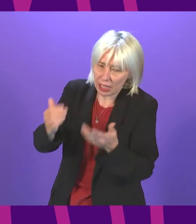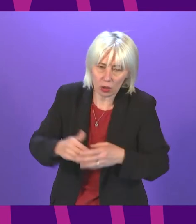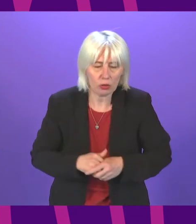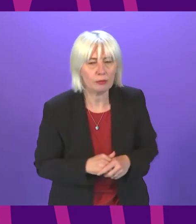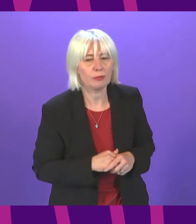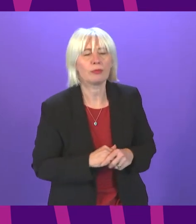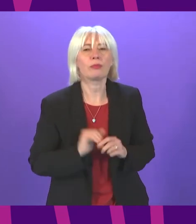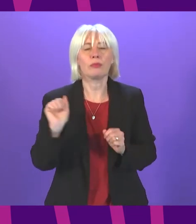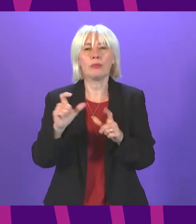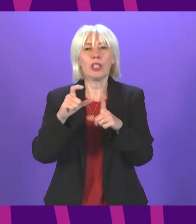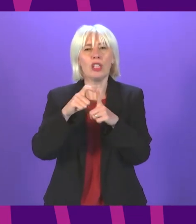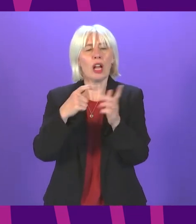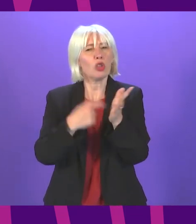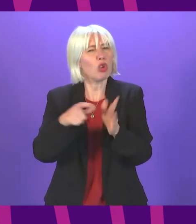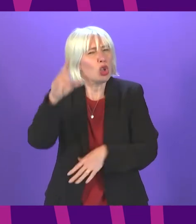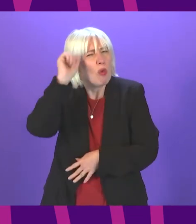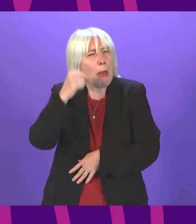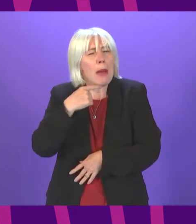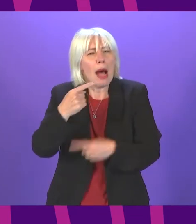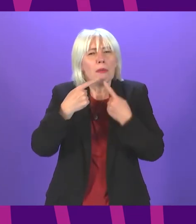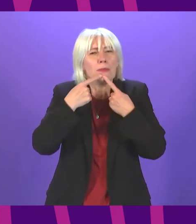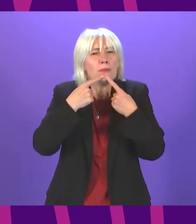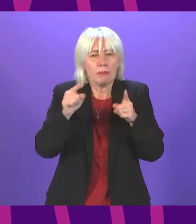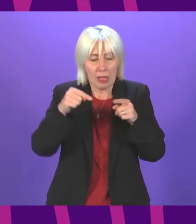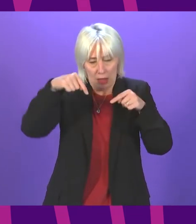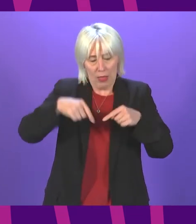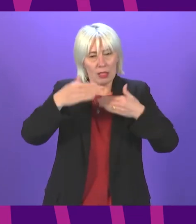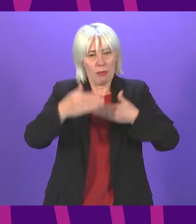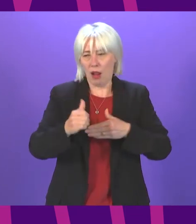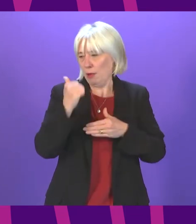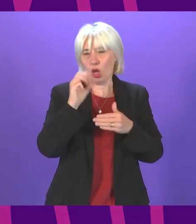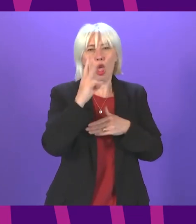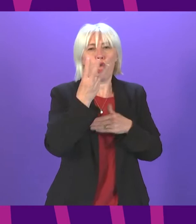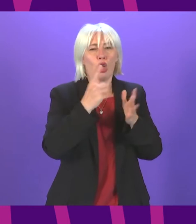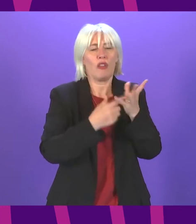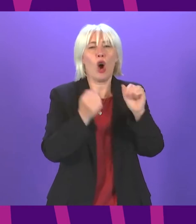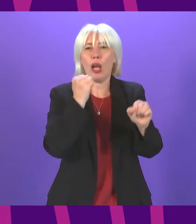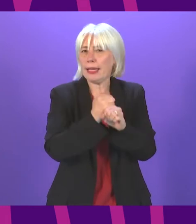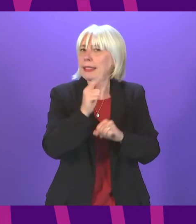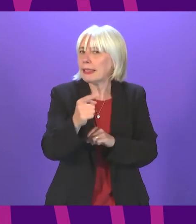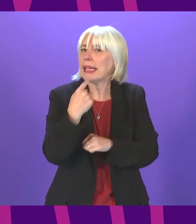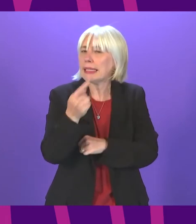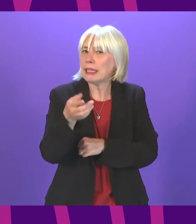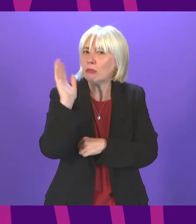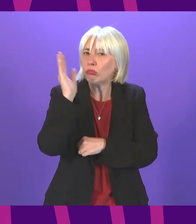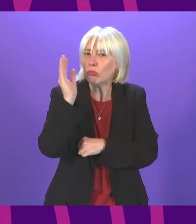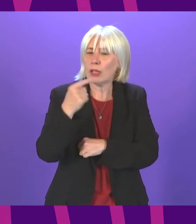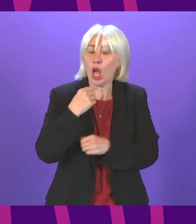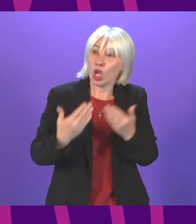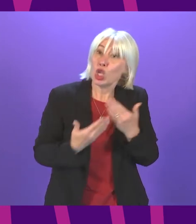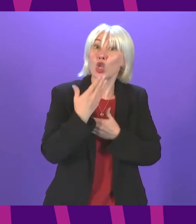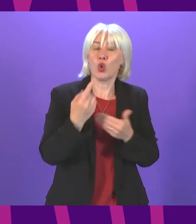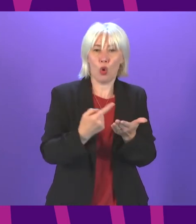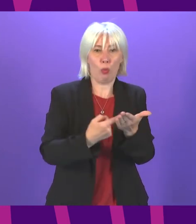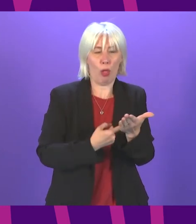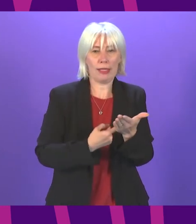Does Mr Ross recall the statement I made in Parliament, this Parliament, on the 3rd of August, where one example of a very new policy